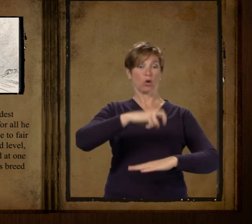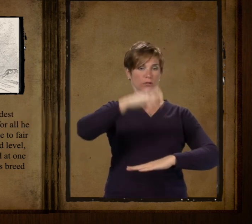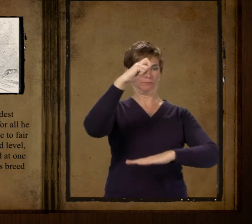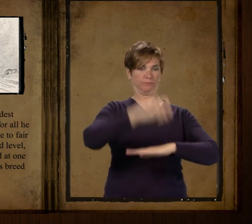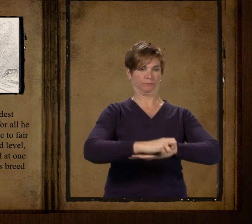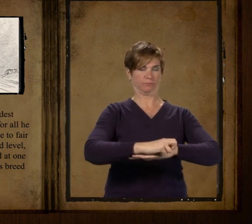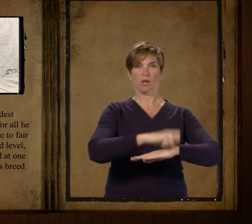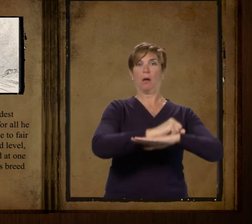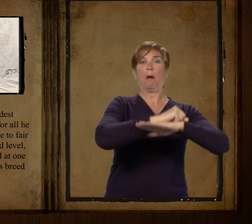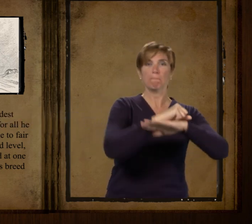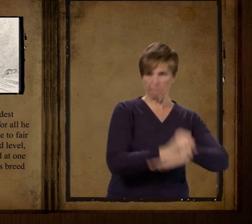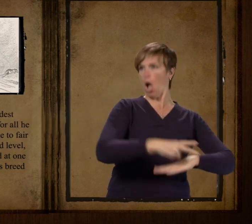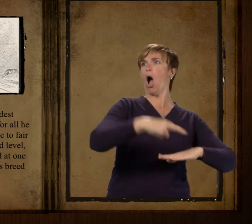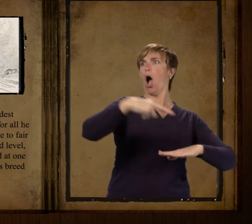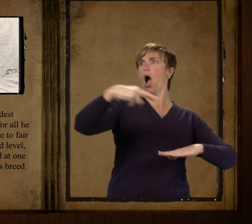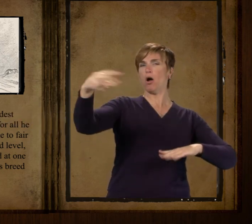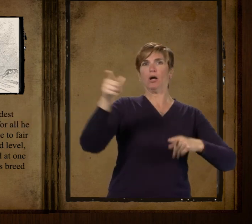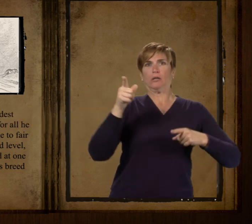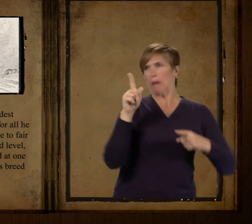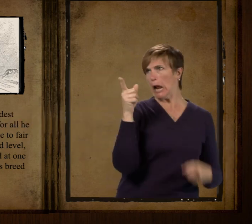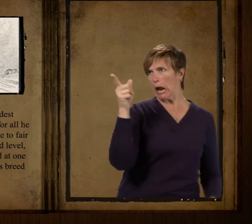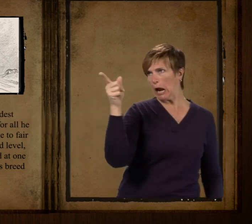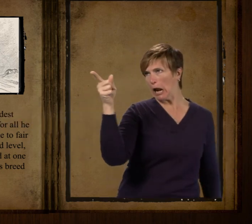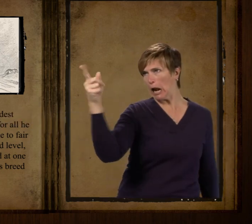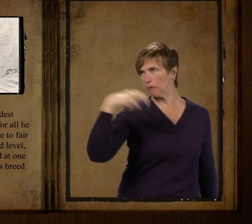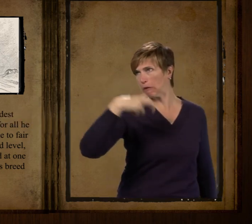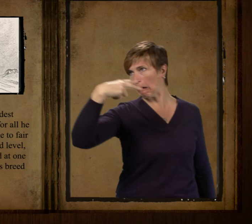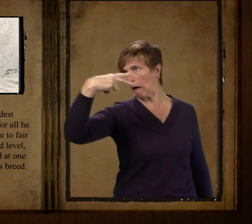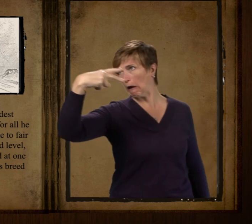straddle than any animal of his breed you ever see